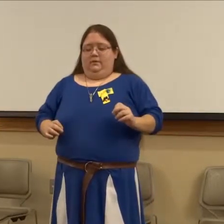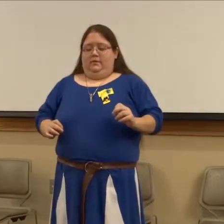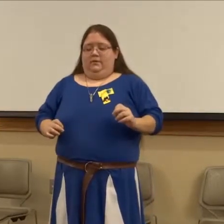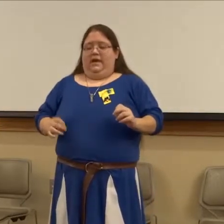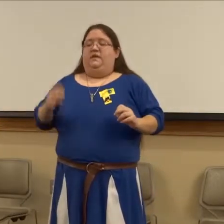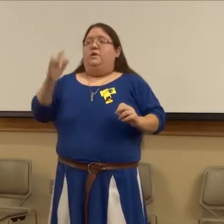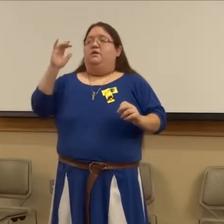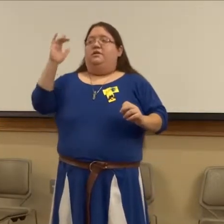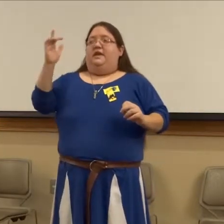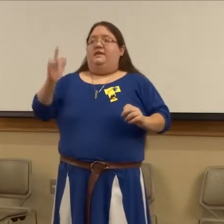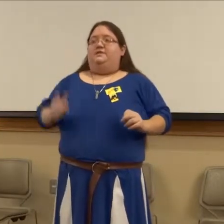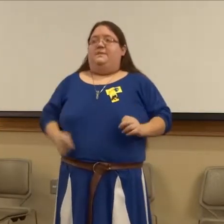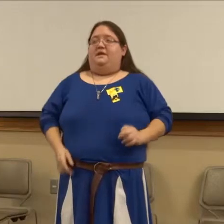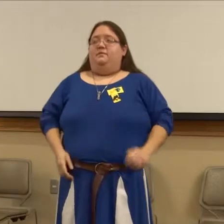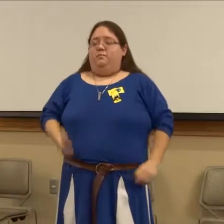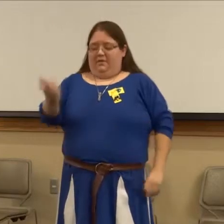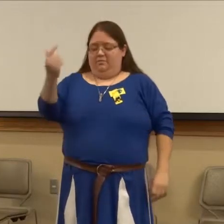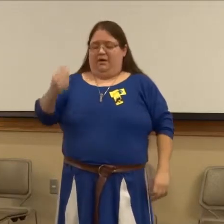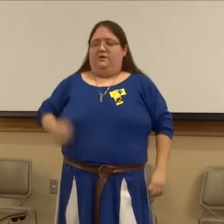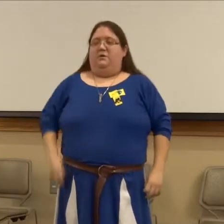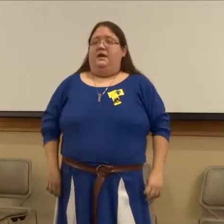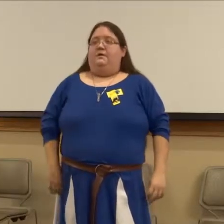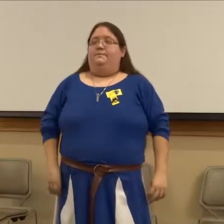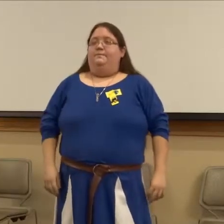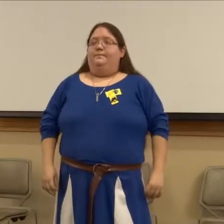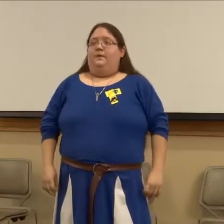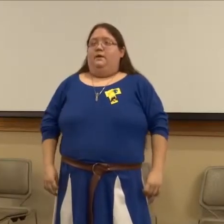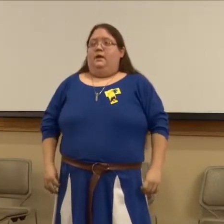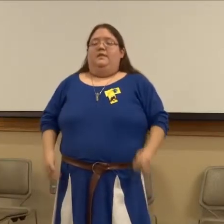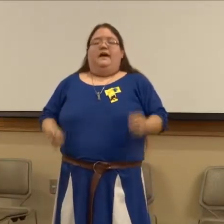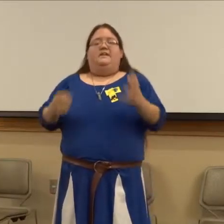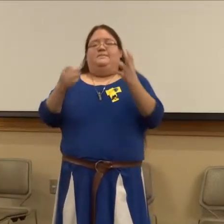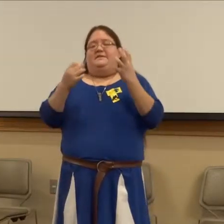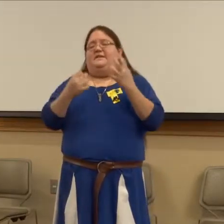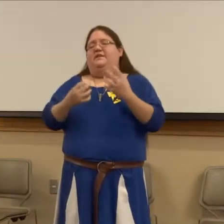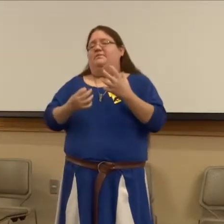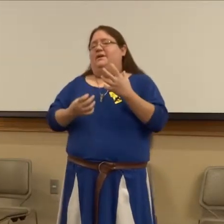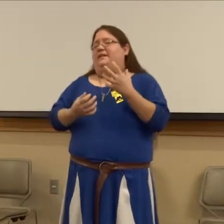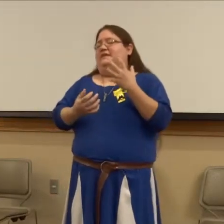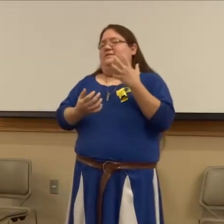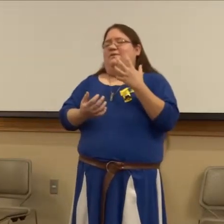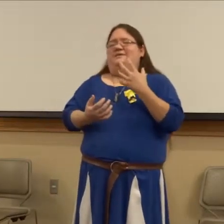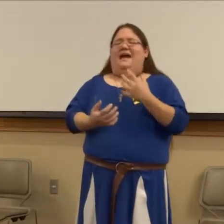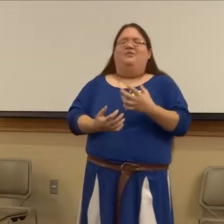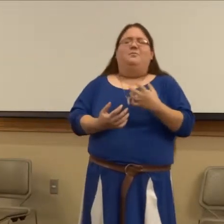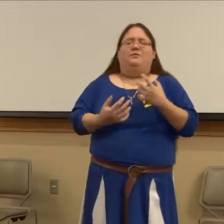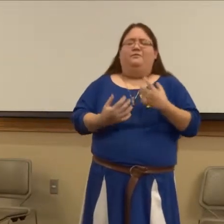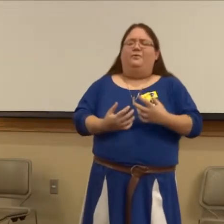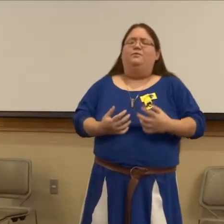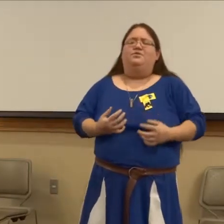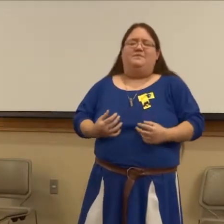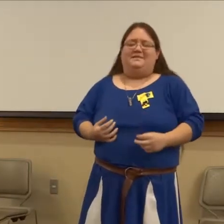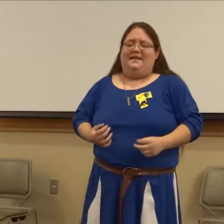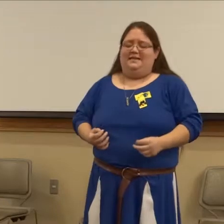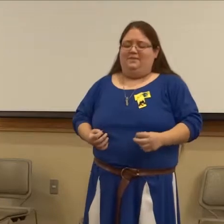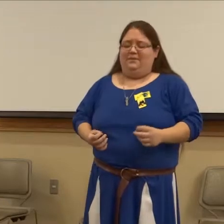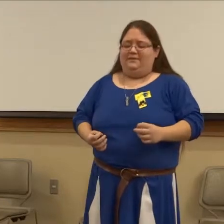And you hear the king speak, then bring her here. The husband, suddenly realizing what a terrible and foolish mistake this was,